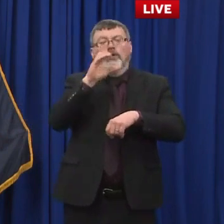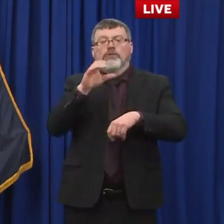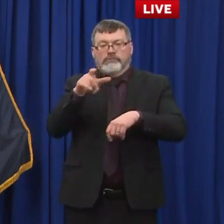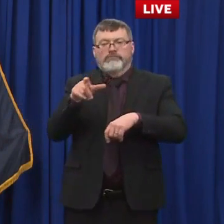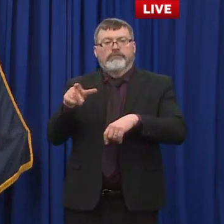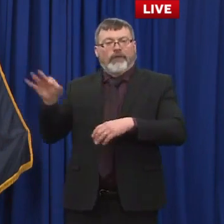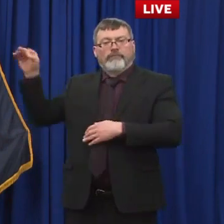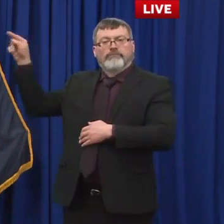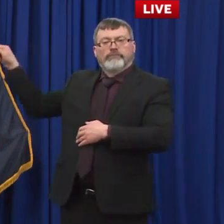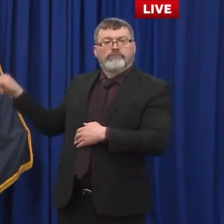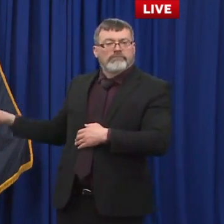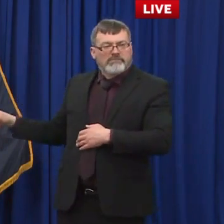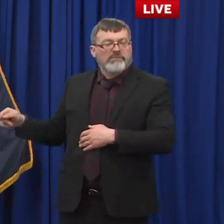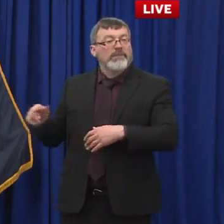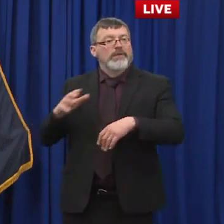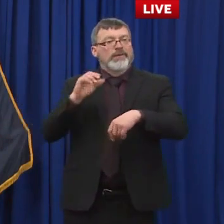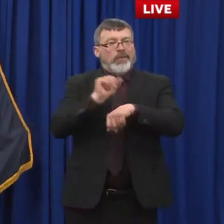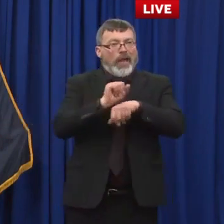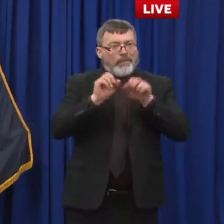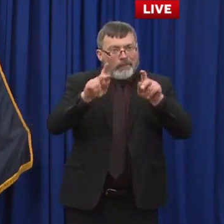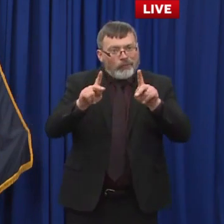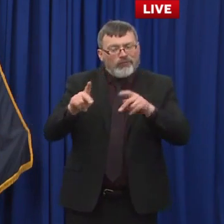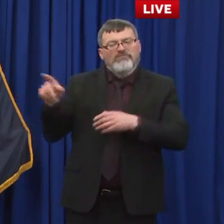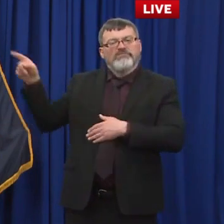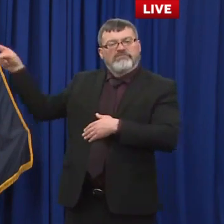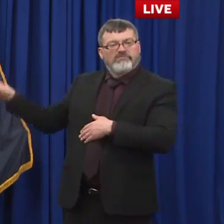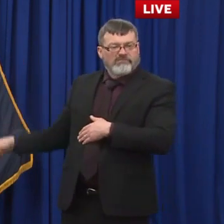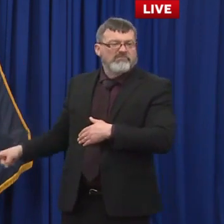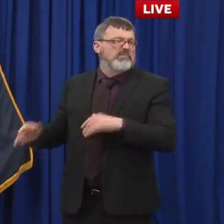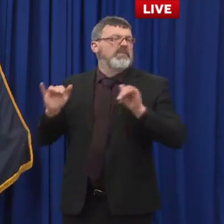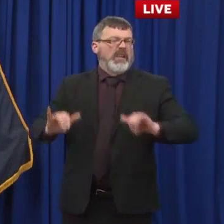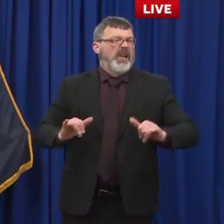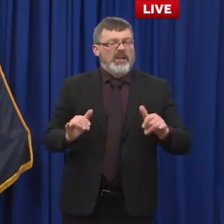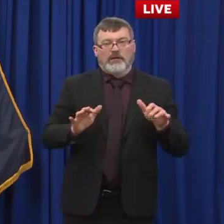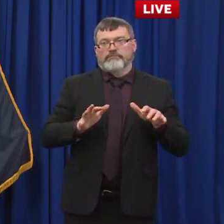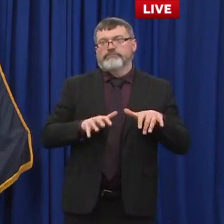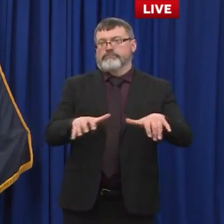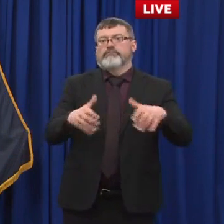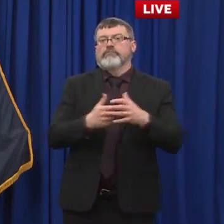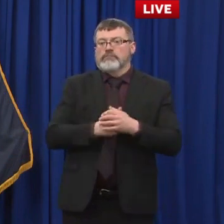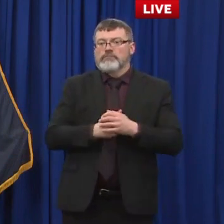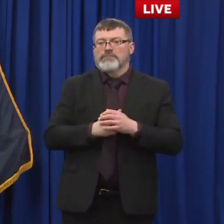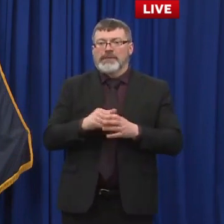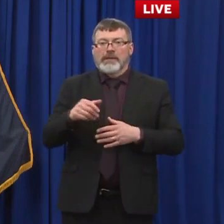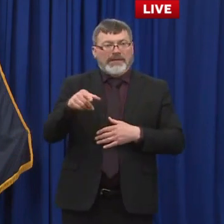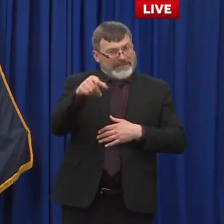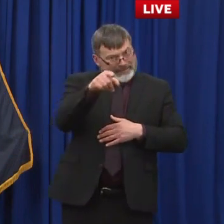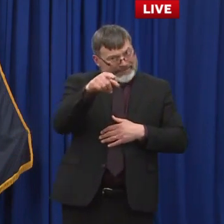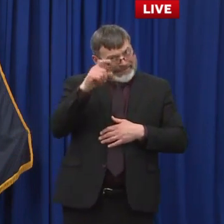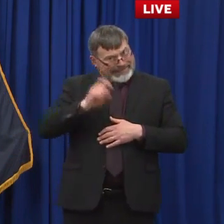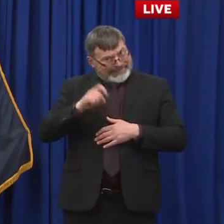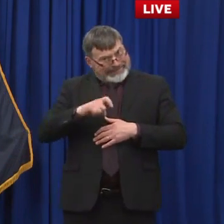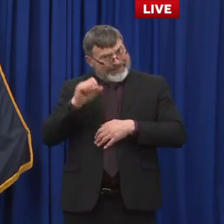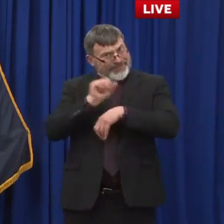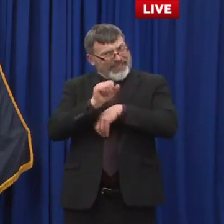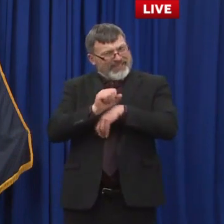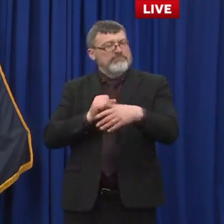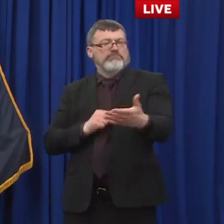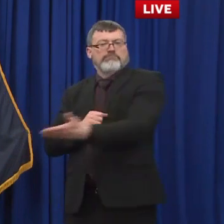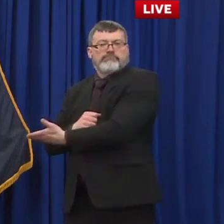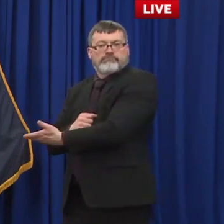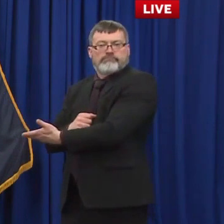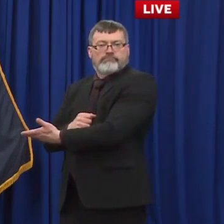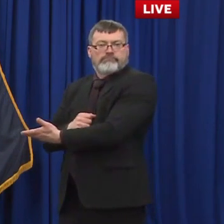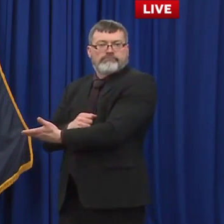a huge success for folks walking through the door. So we really encourage folks to take advantage. Again, not to be the bragging